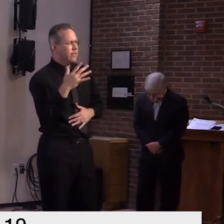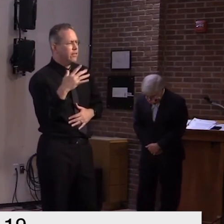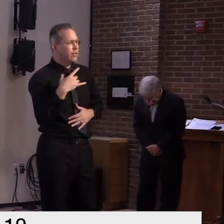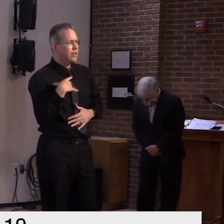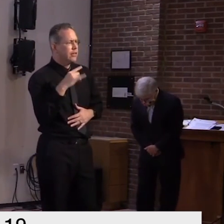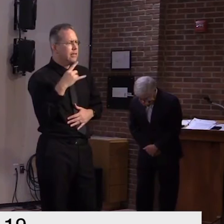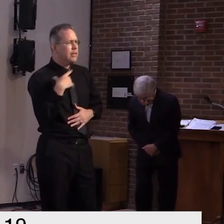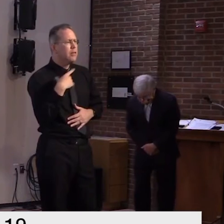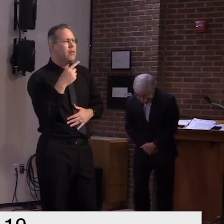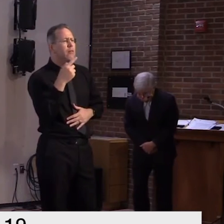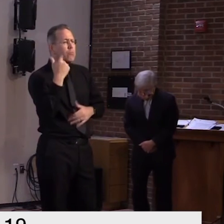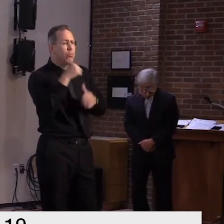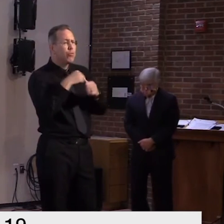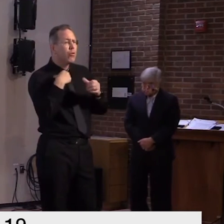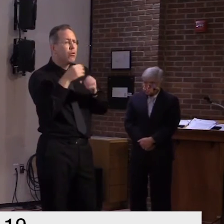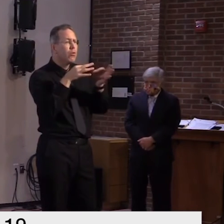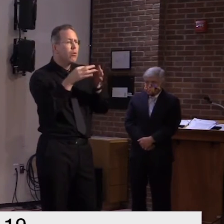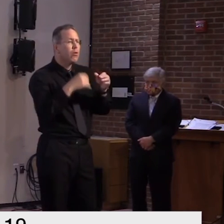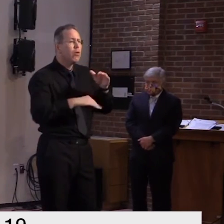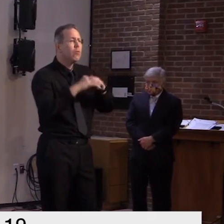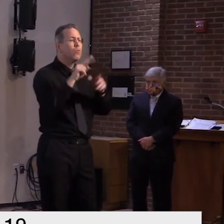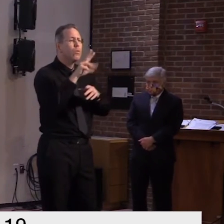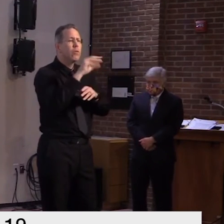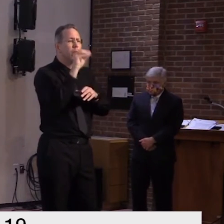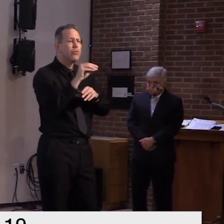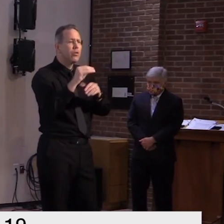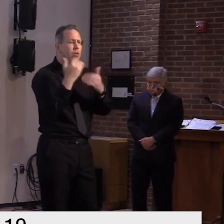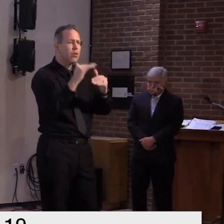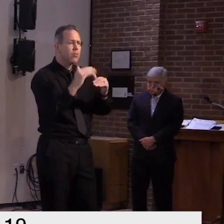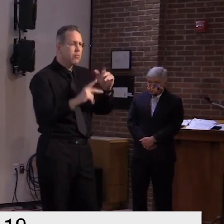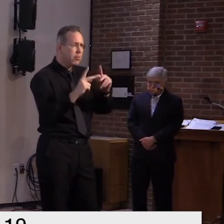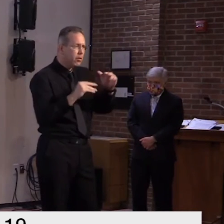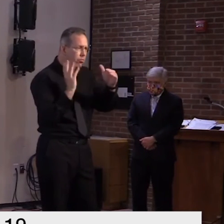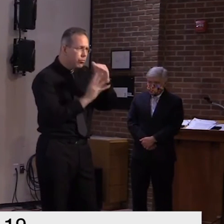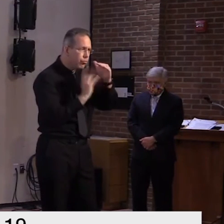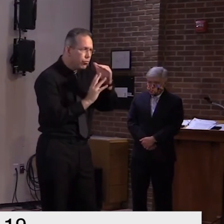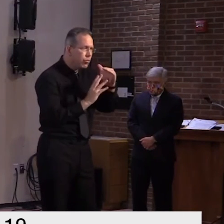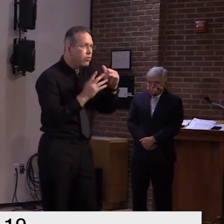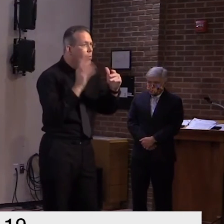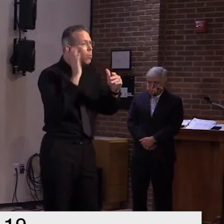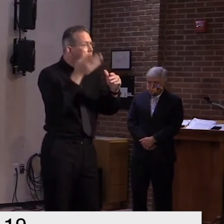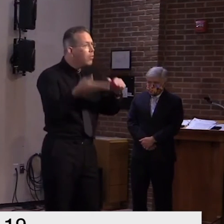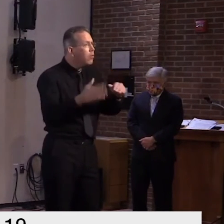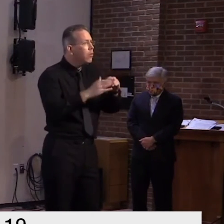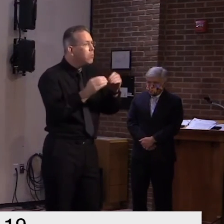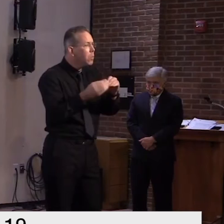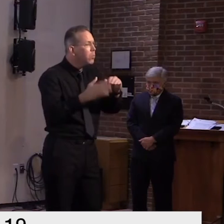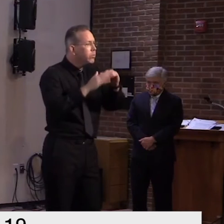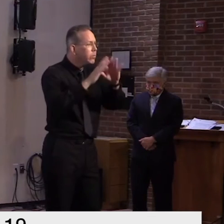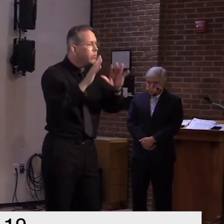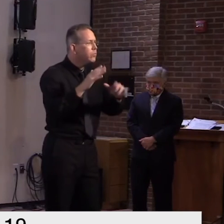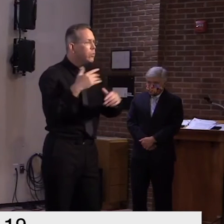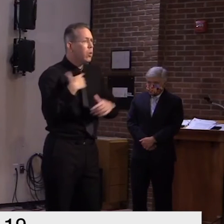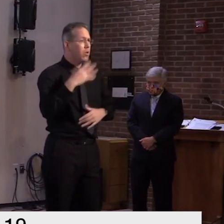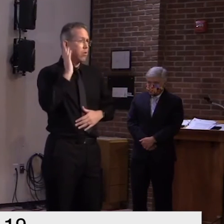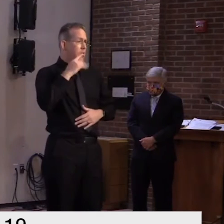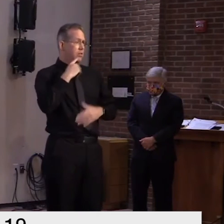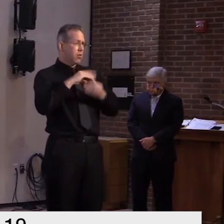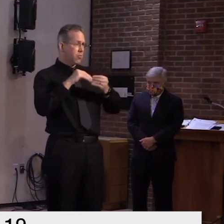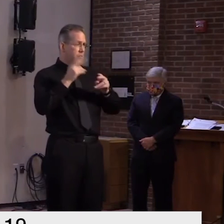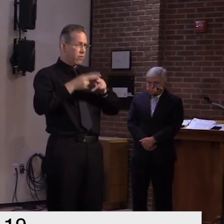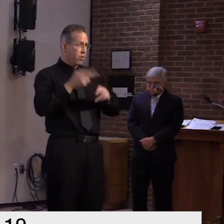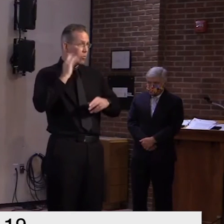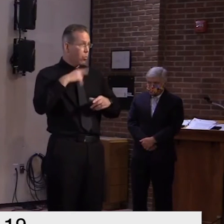was necessary or not but i have not i personally have not reached out to them of late i know that they did